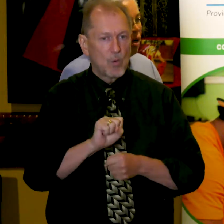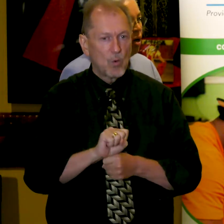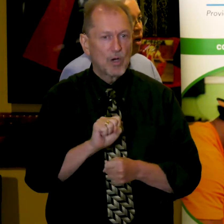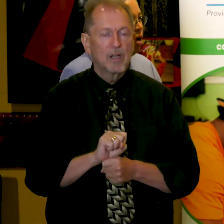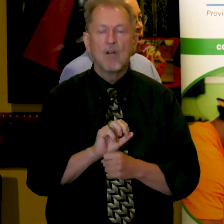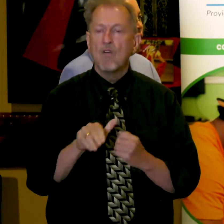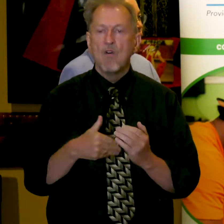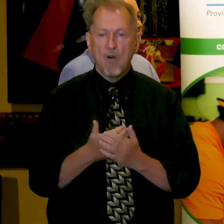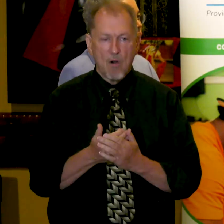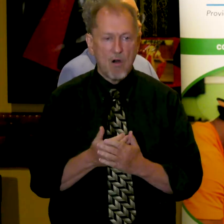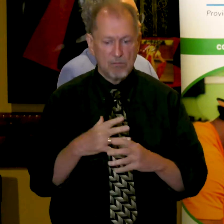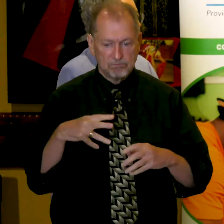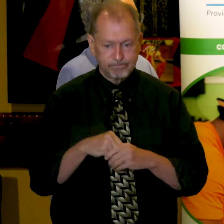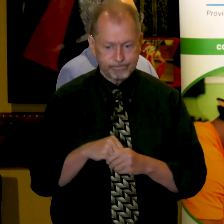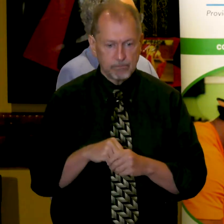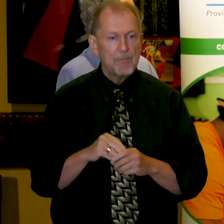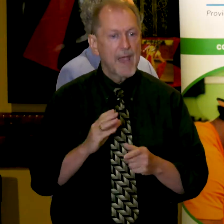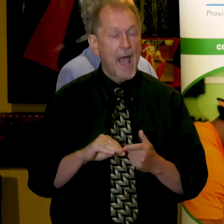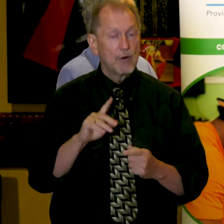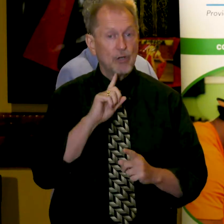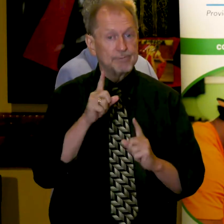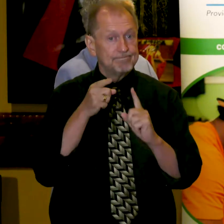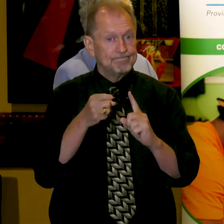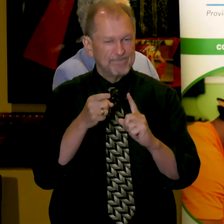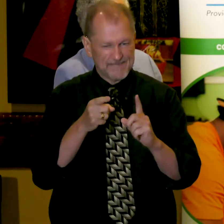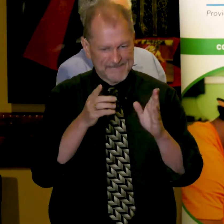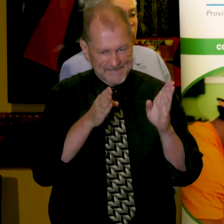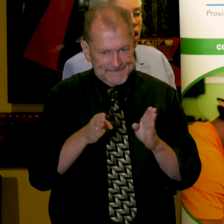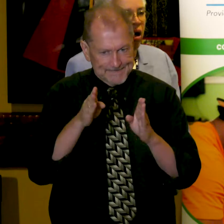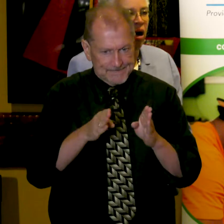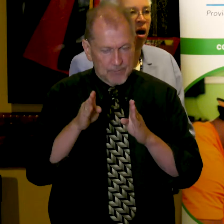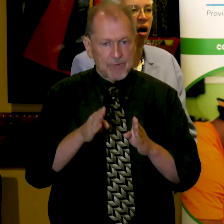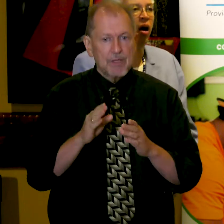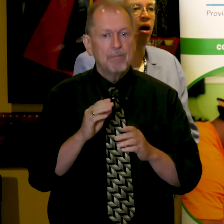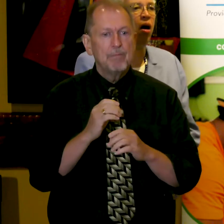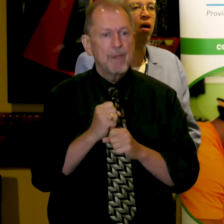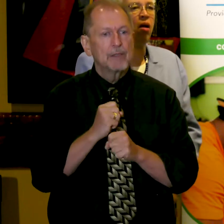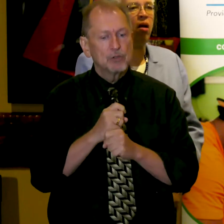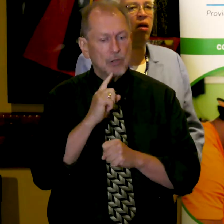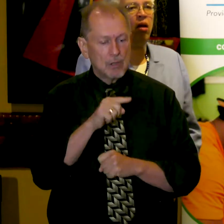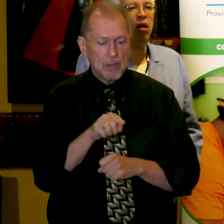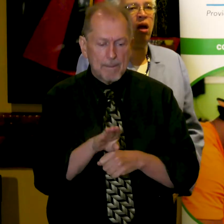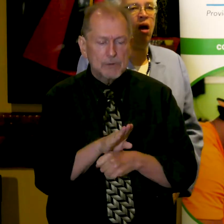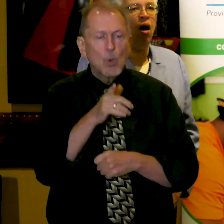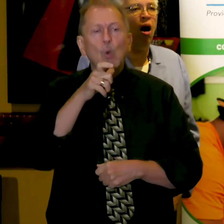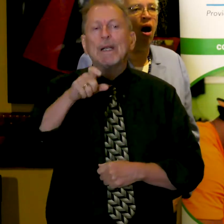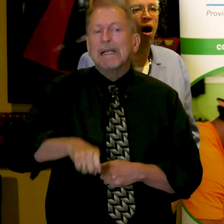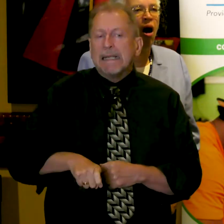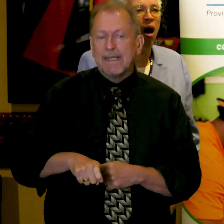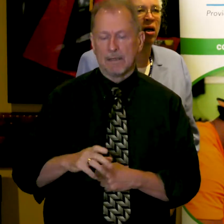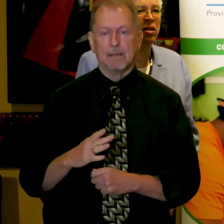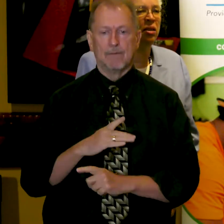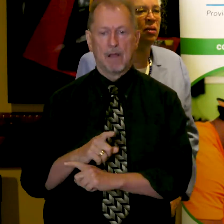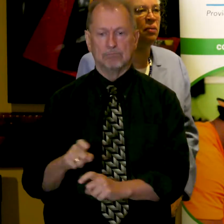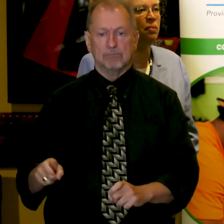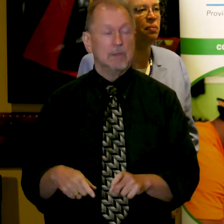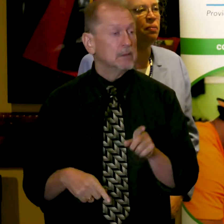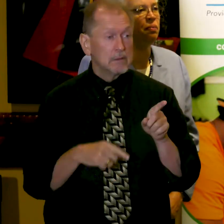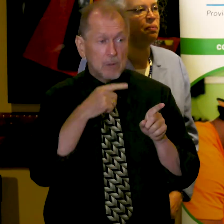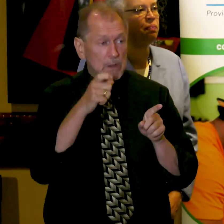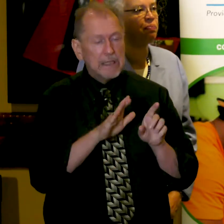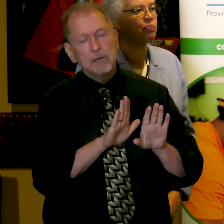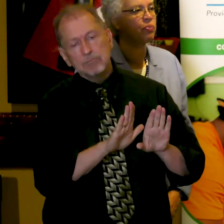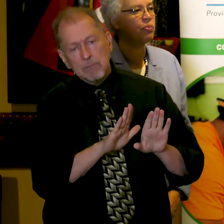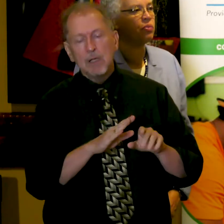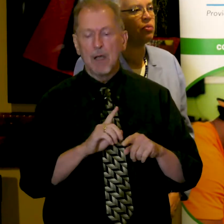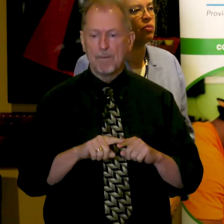they've done and the intentionality of ensuring that it's going to the right place, that it's going to the people that need it the most, and to those